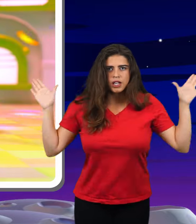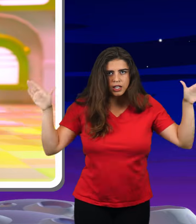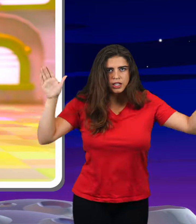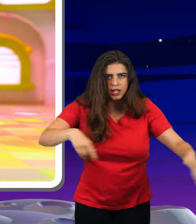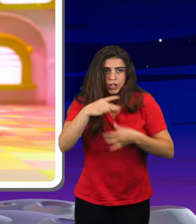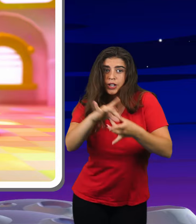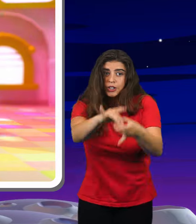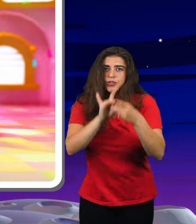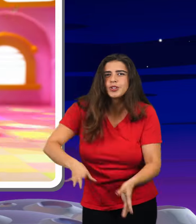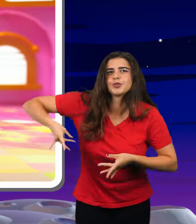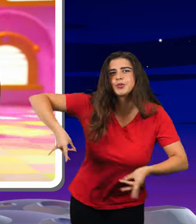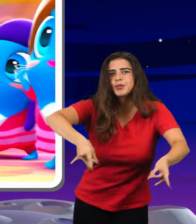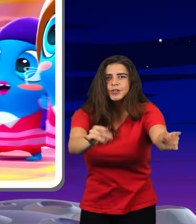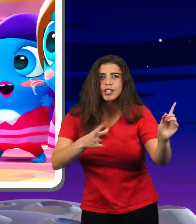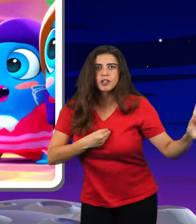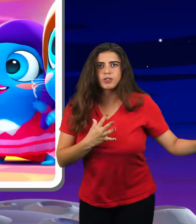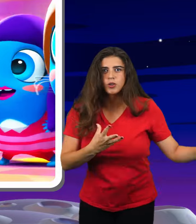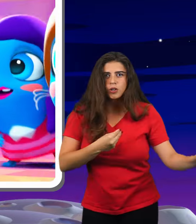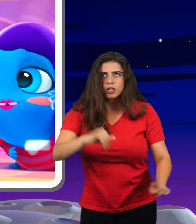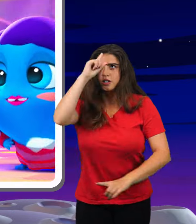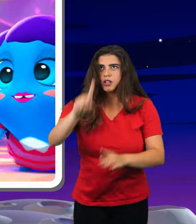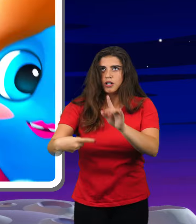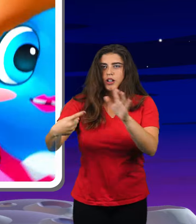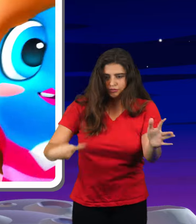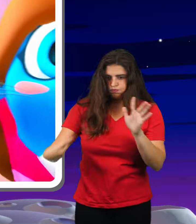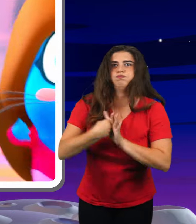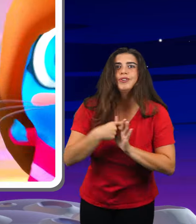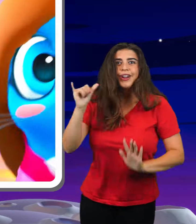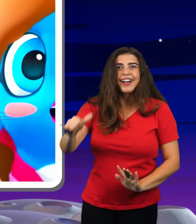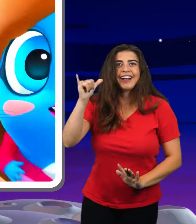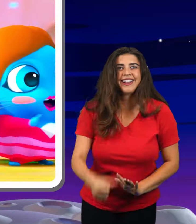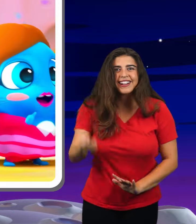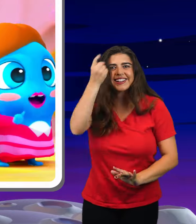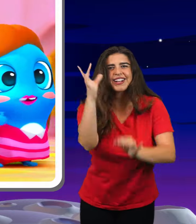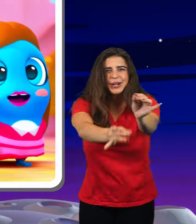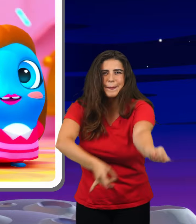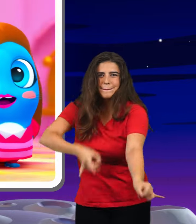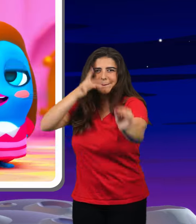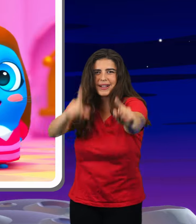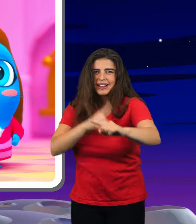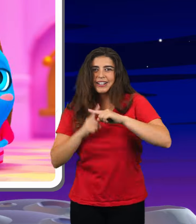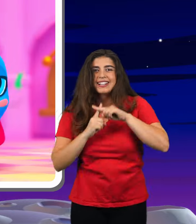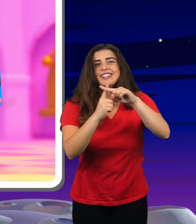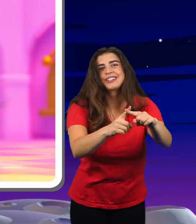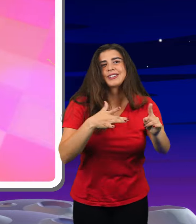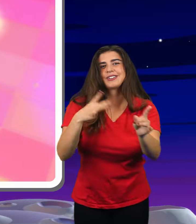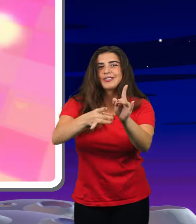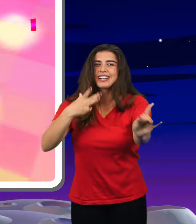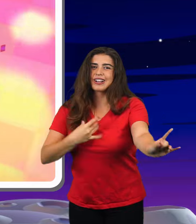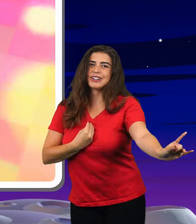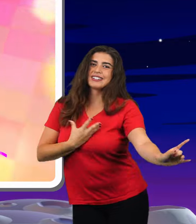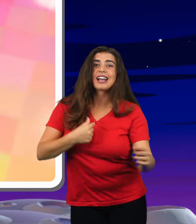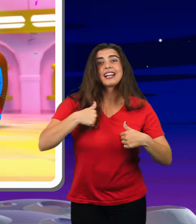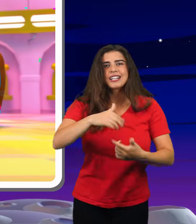To make relationships my fluent All the way I'm learning Just to make